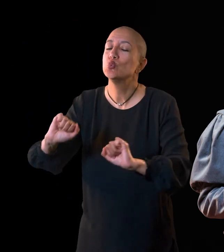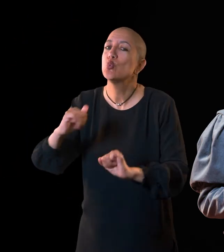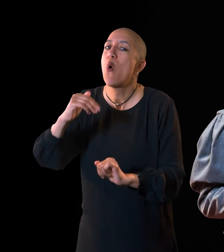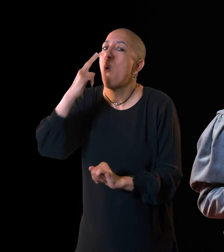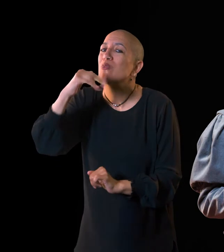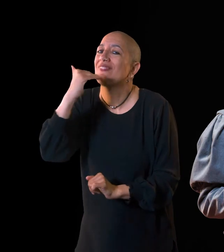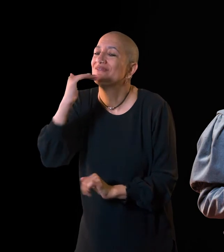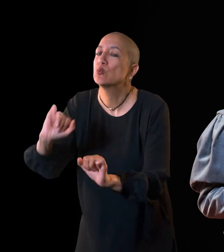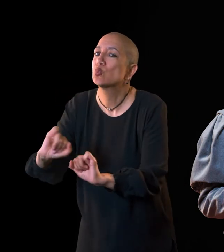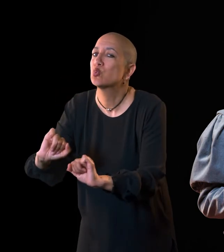England.